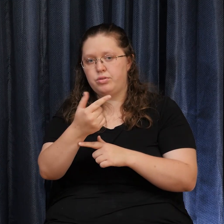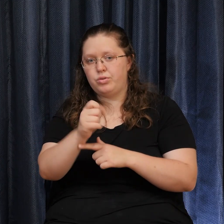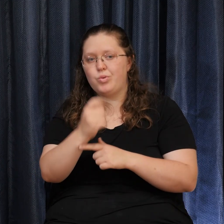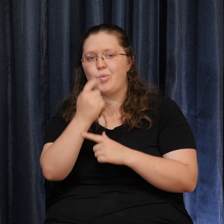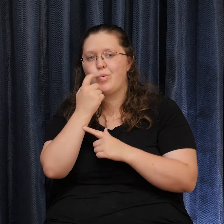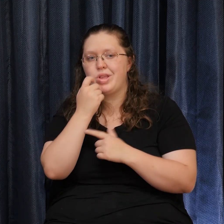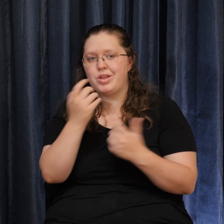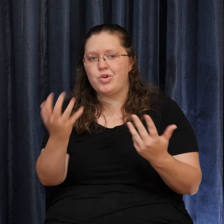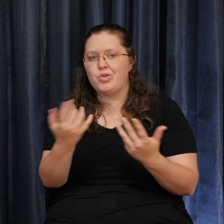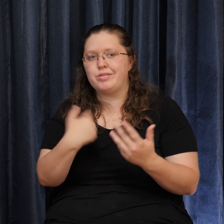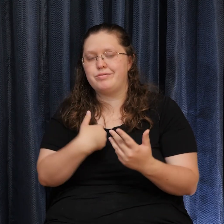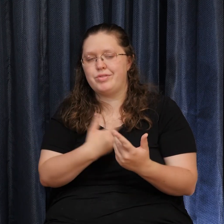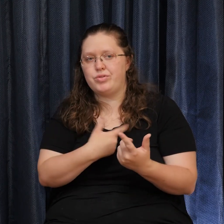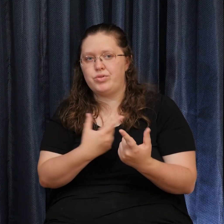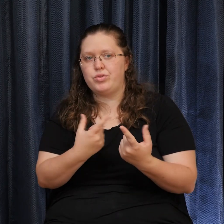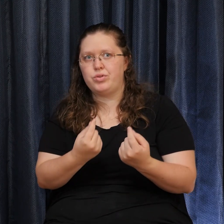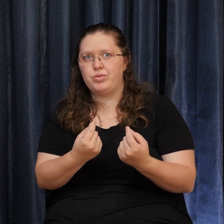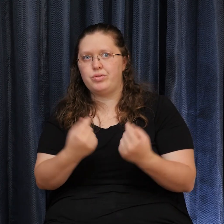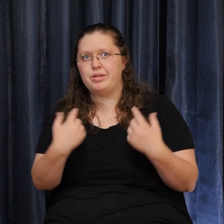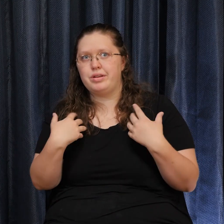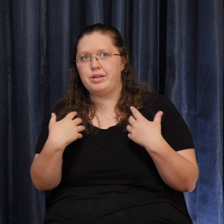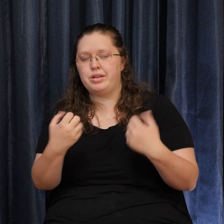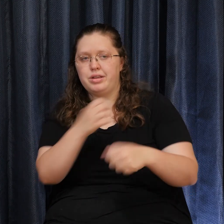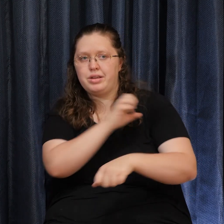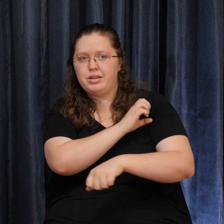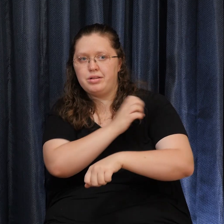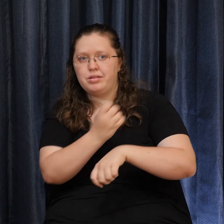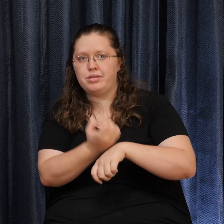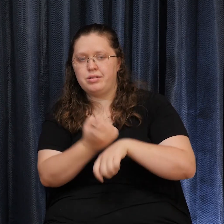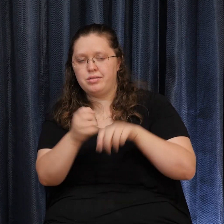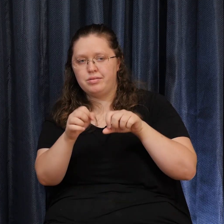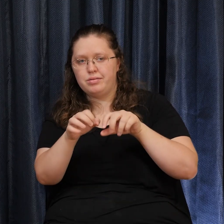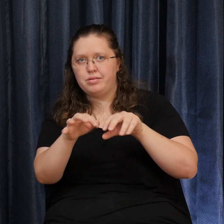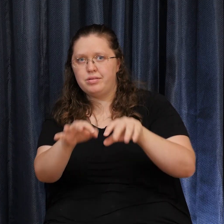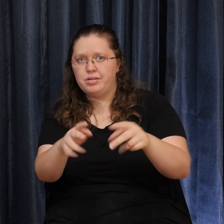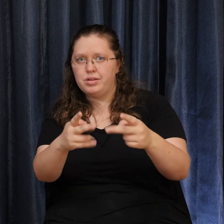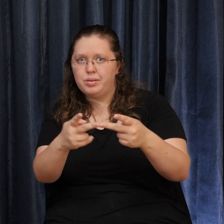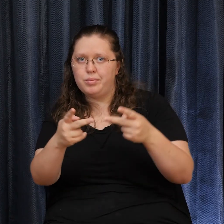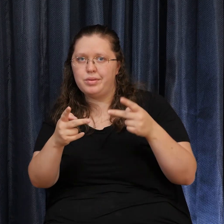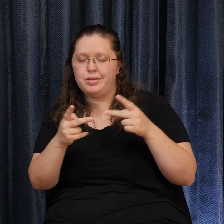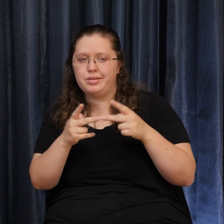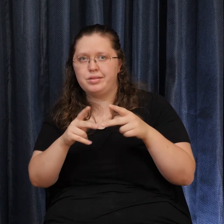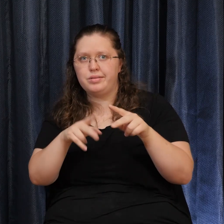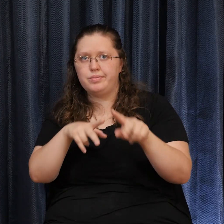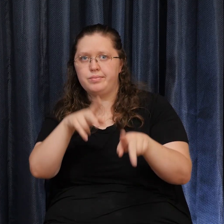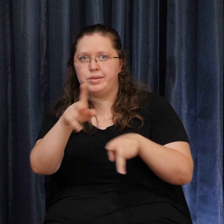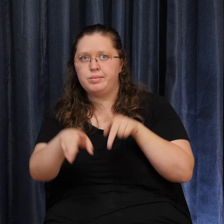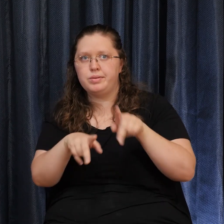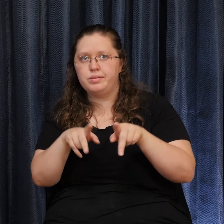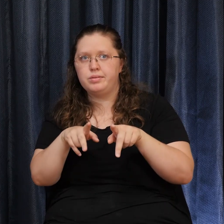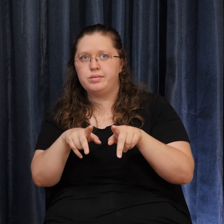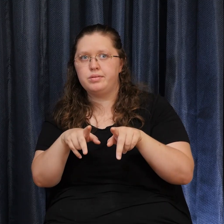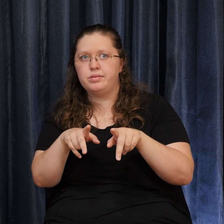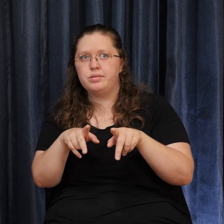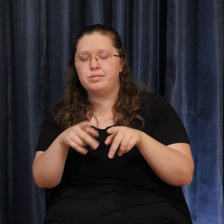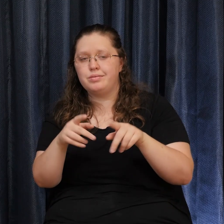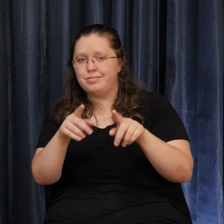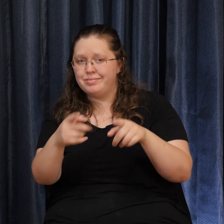send Healing energy To those Places And to Those people To those Conditions Without